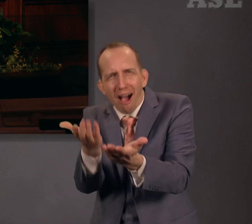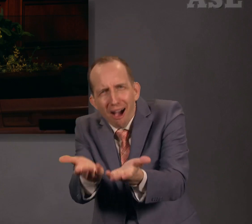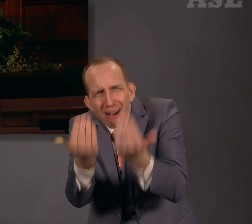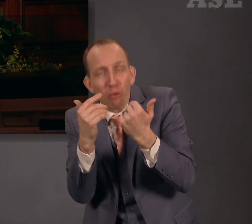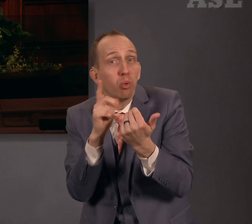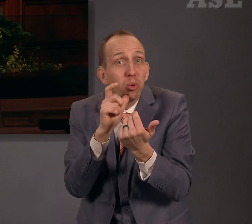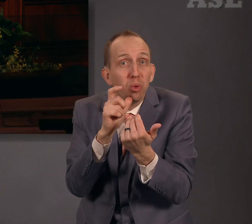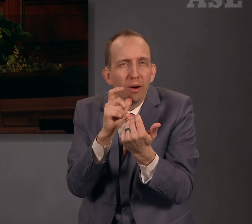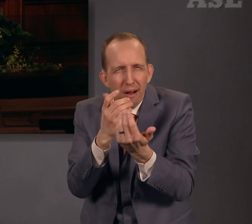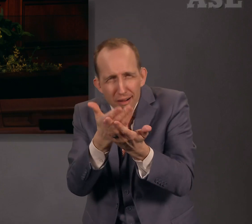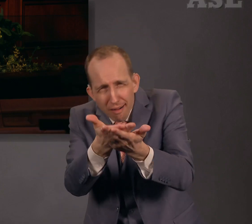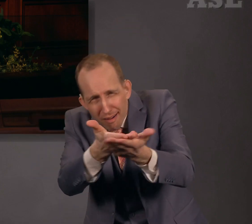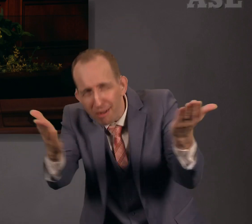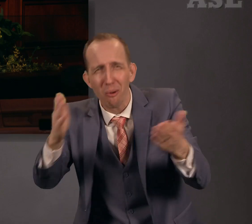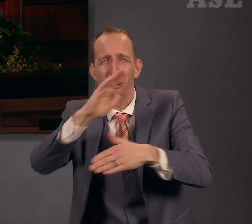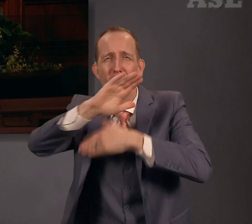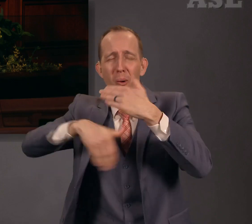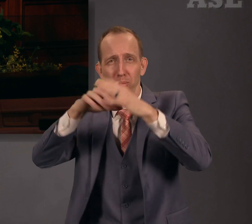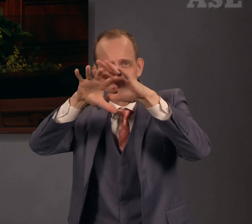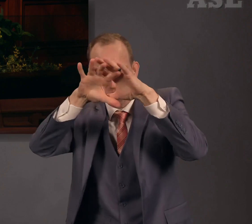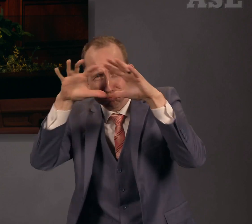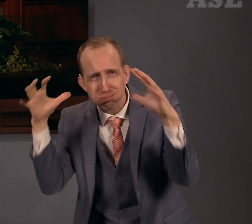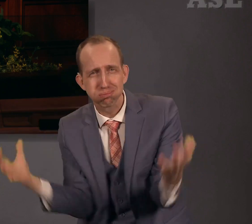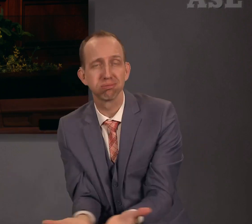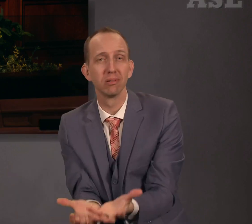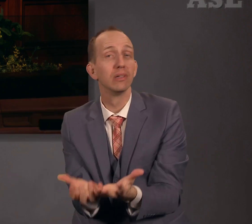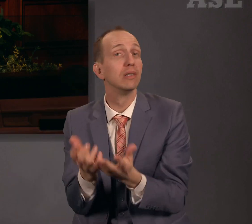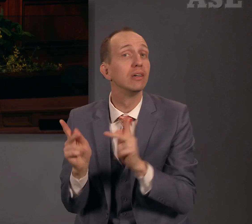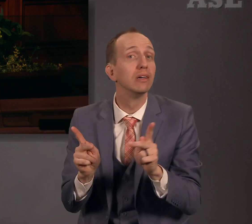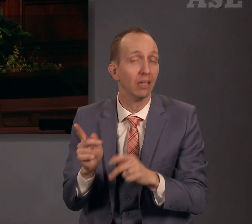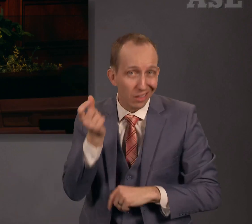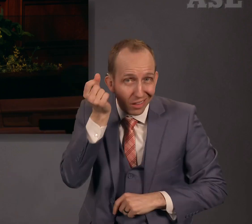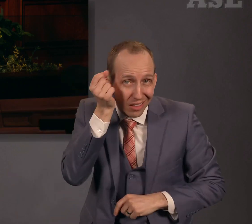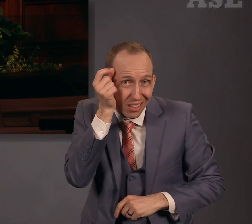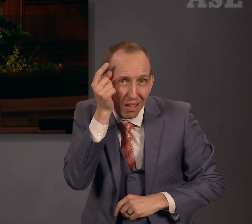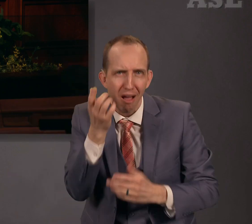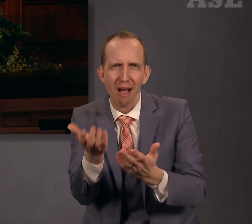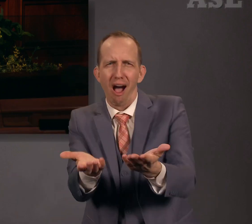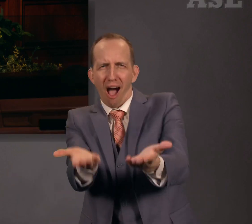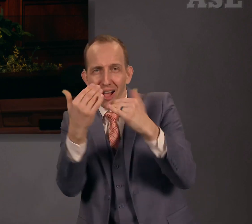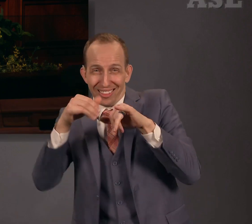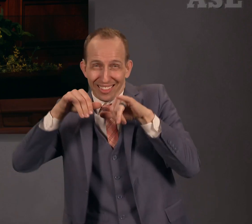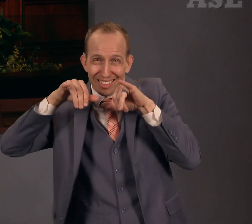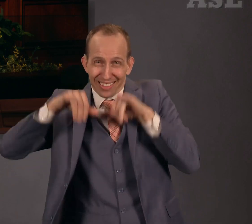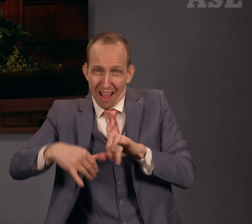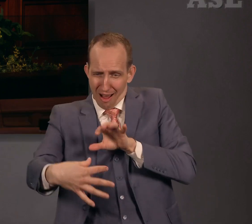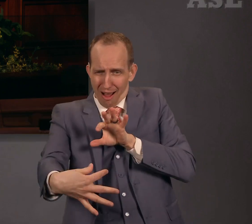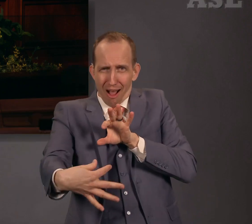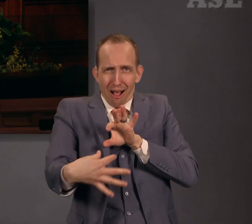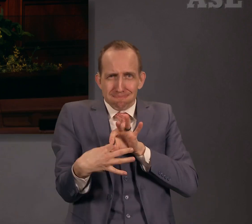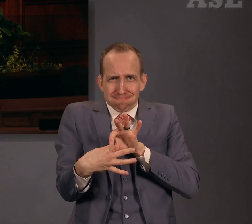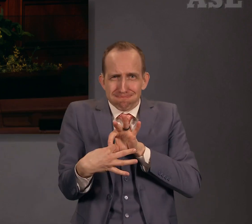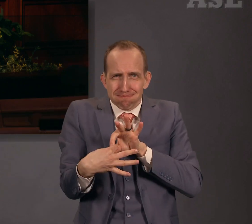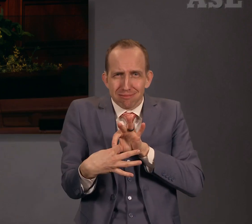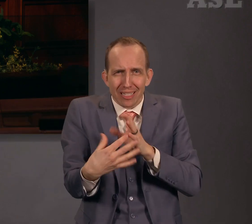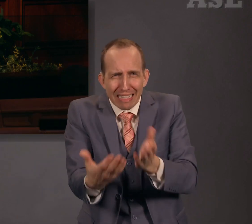but come to remain. Come with conviction and endurance. Come permanently for your sake